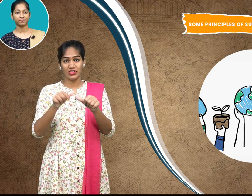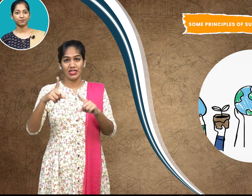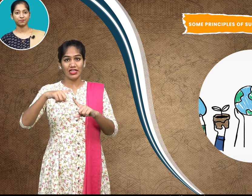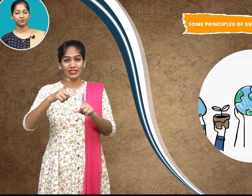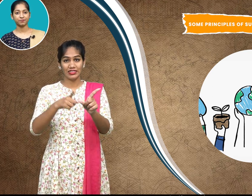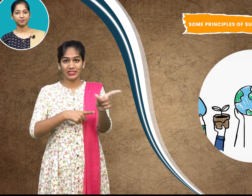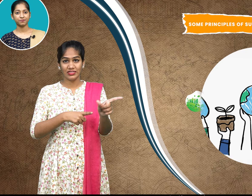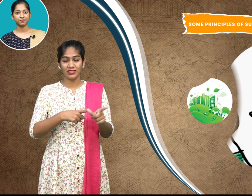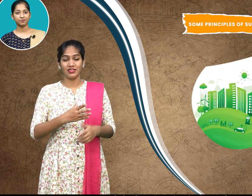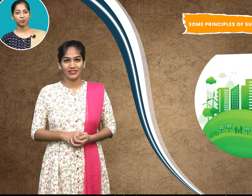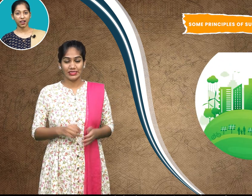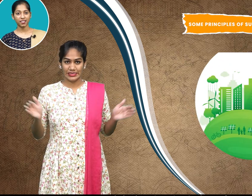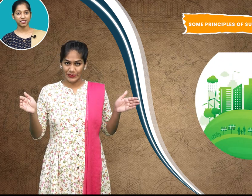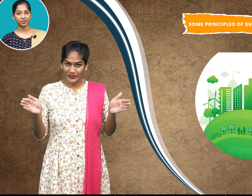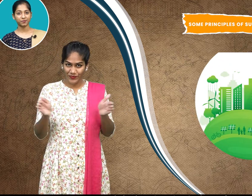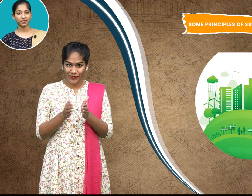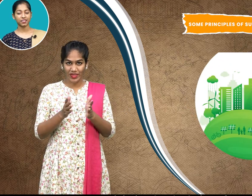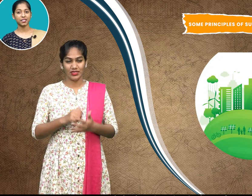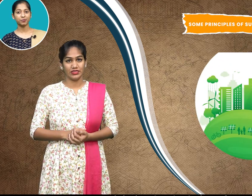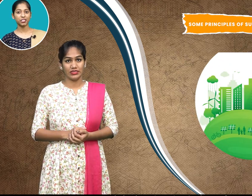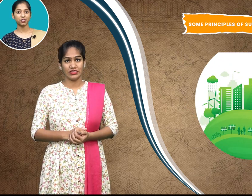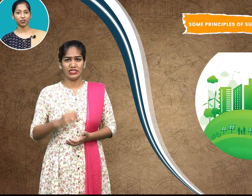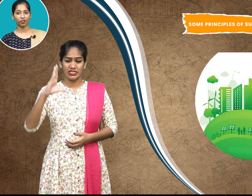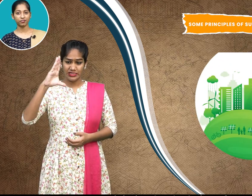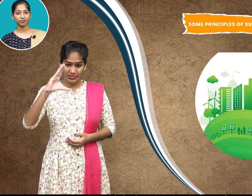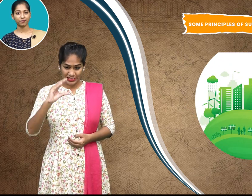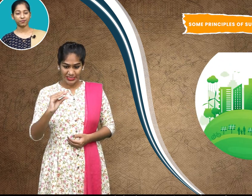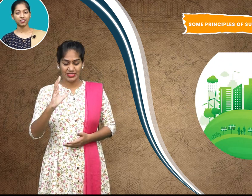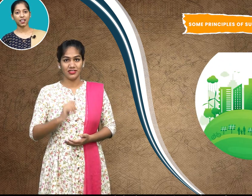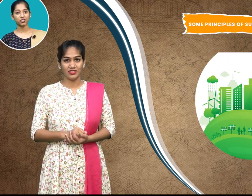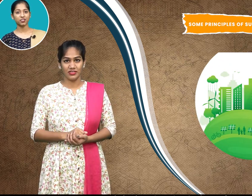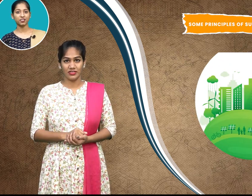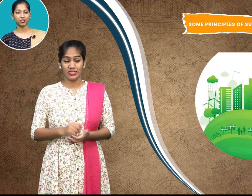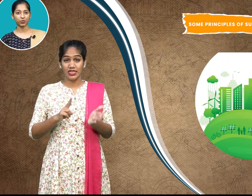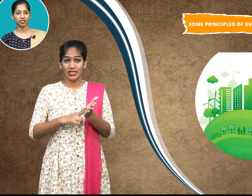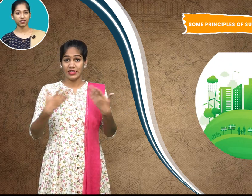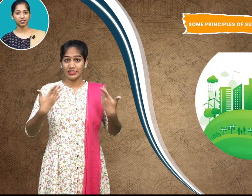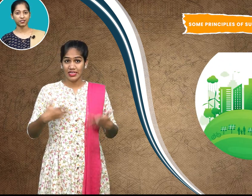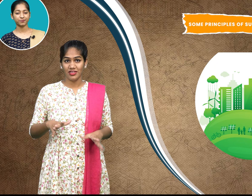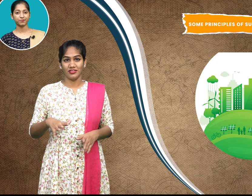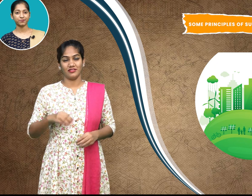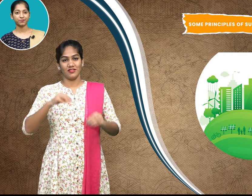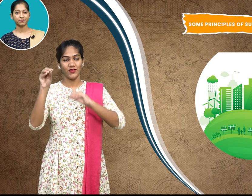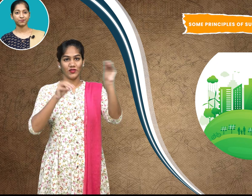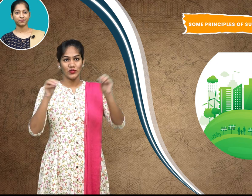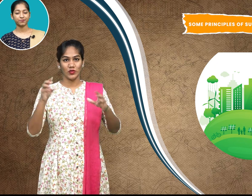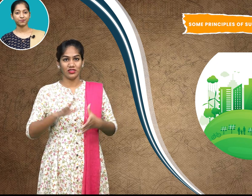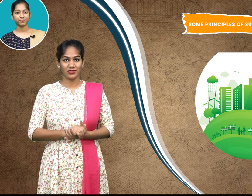minimize the depletion of natural resources changes